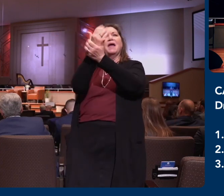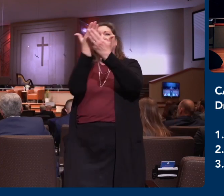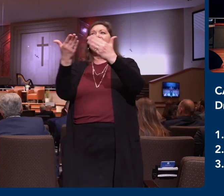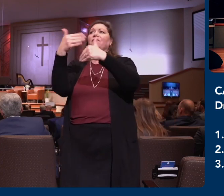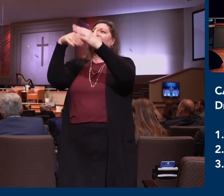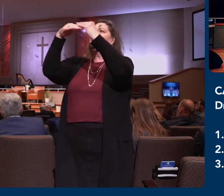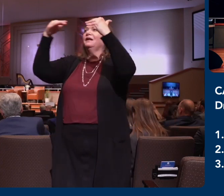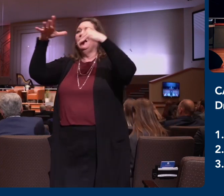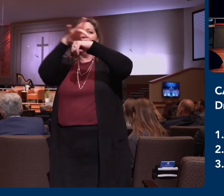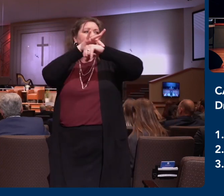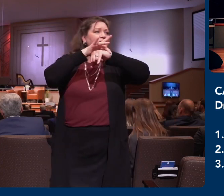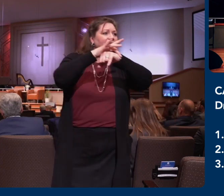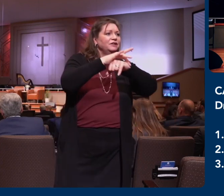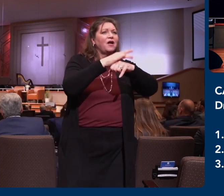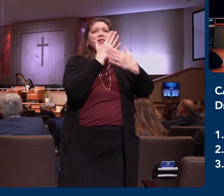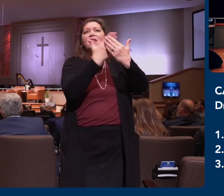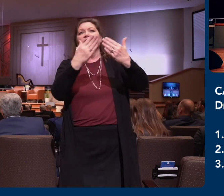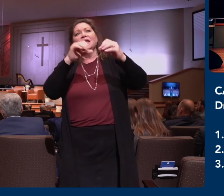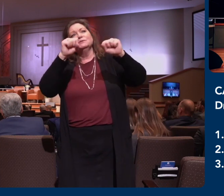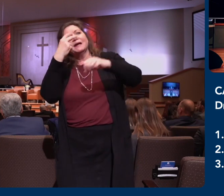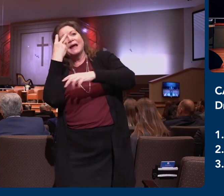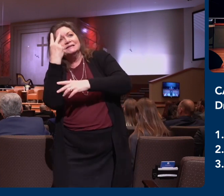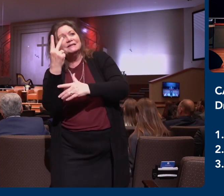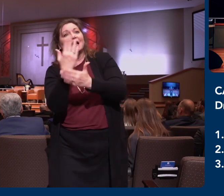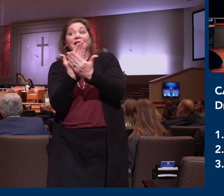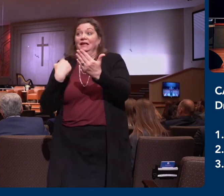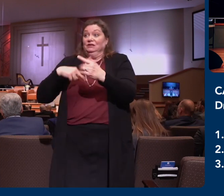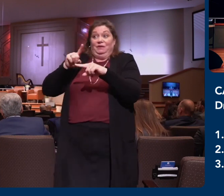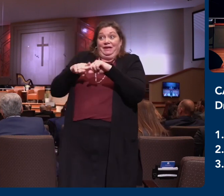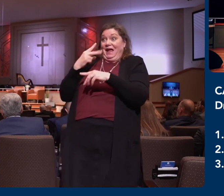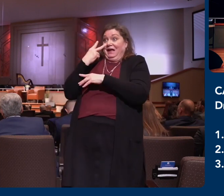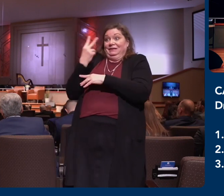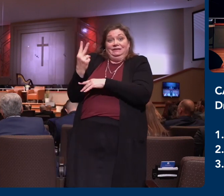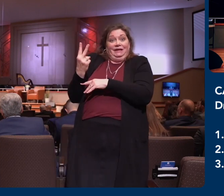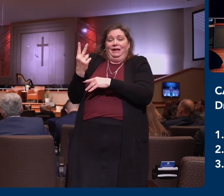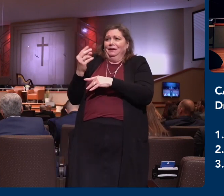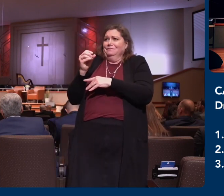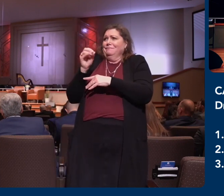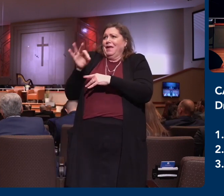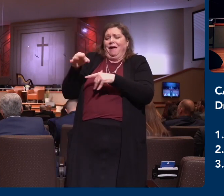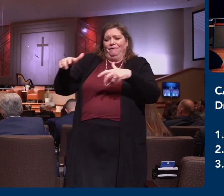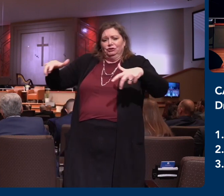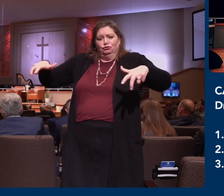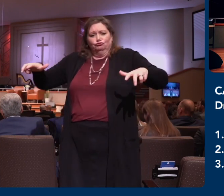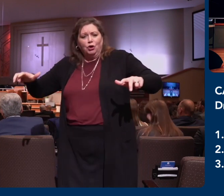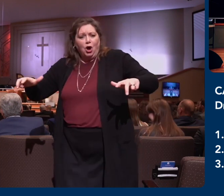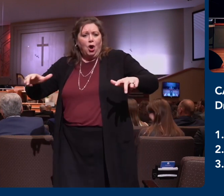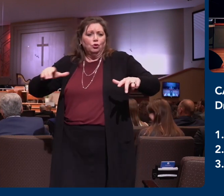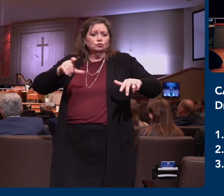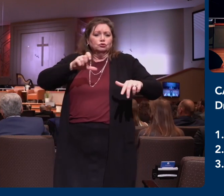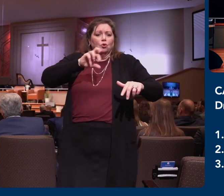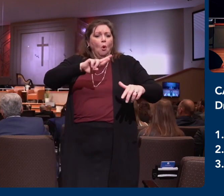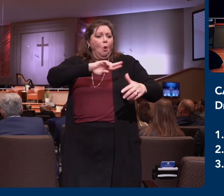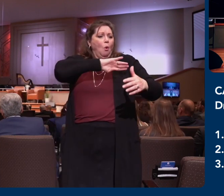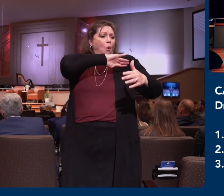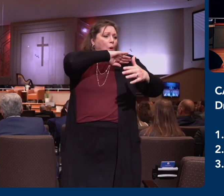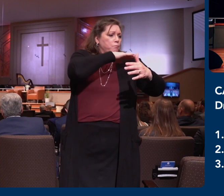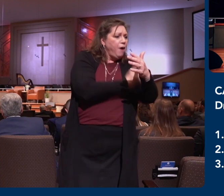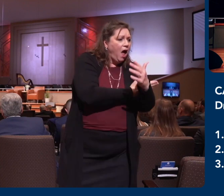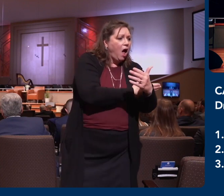earth, visible and invisible, whether they be thrones or dominions or principalities or powers, all things which were created by him and for